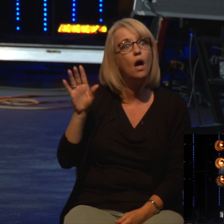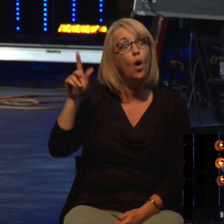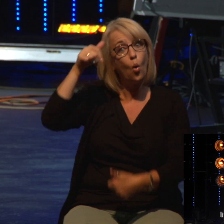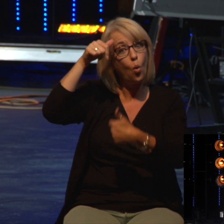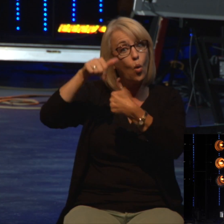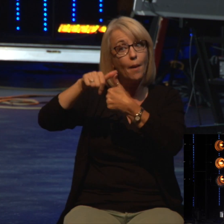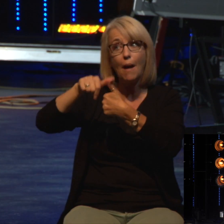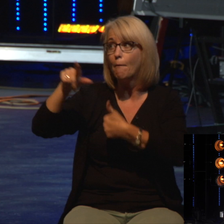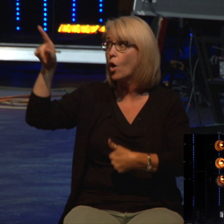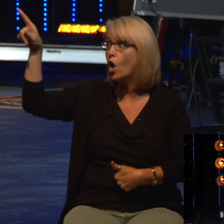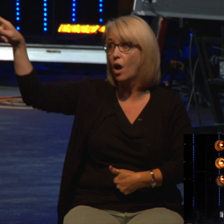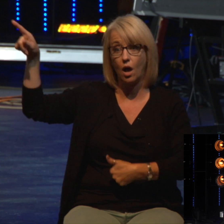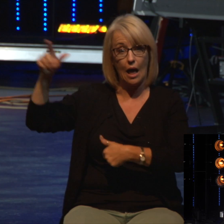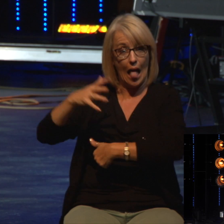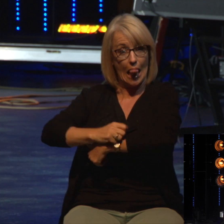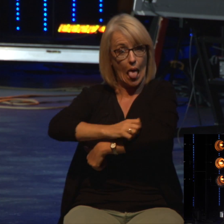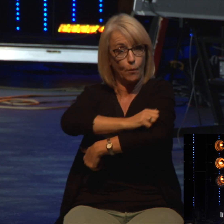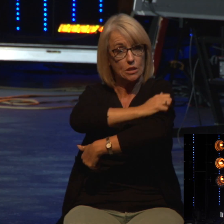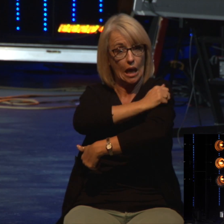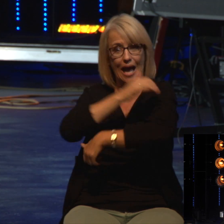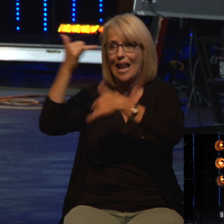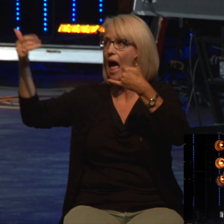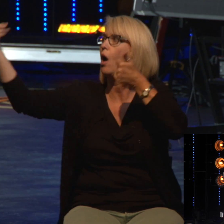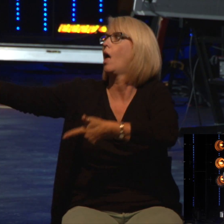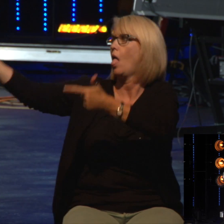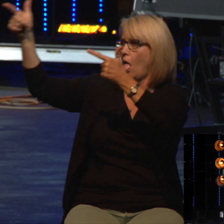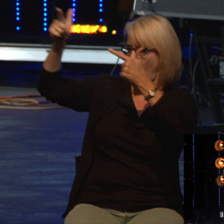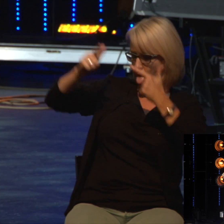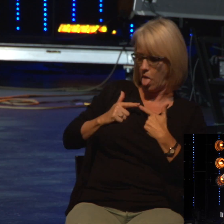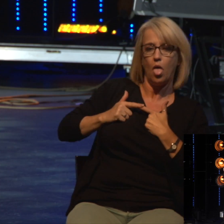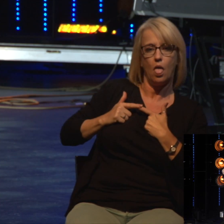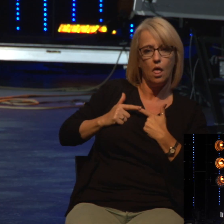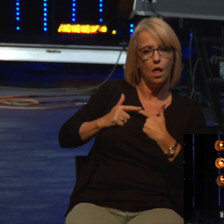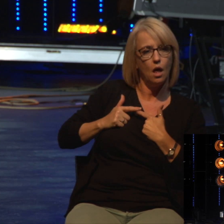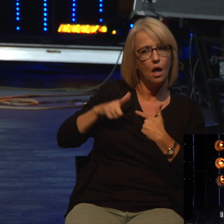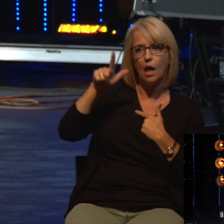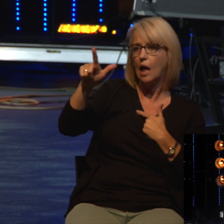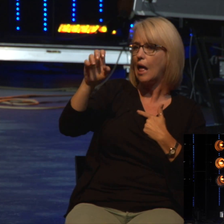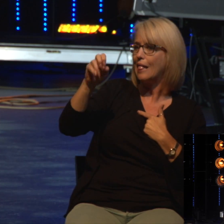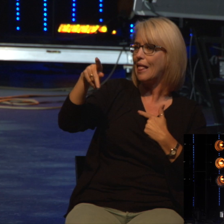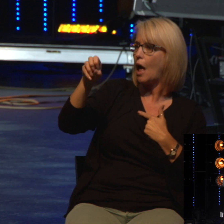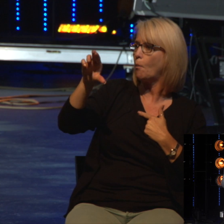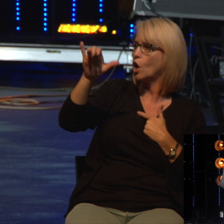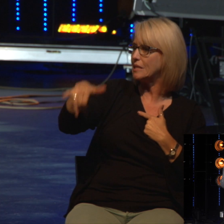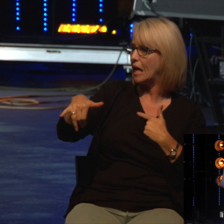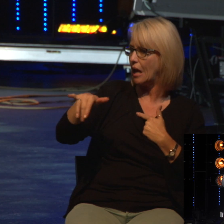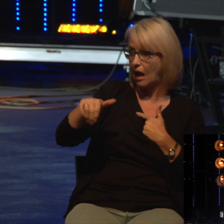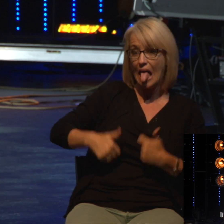will cling to you. And it did. And Gehazi lived his life as a leper and died as a leper.